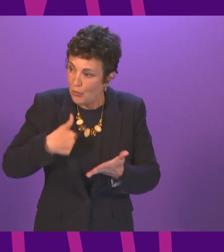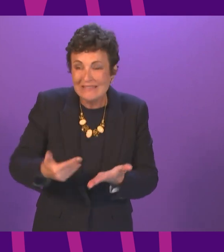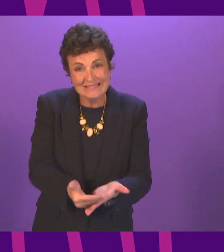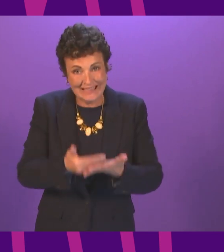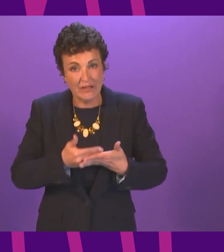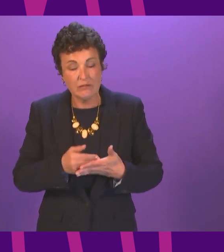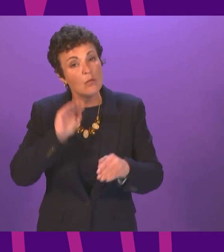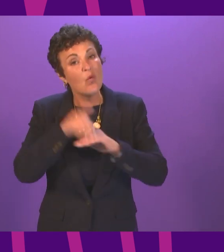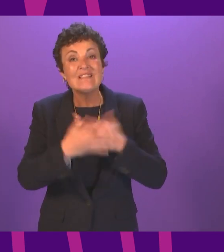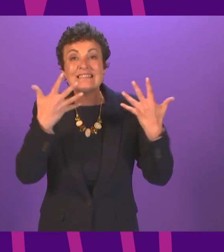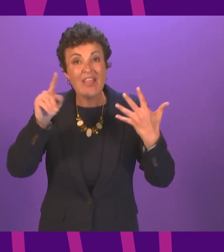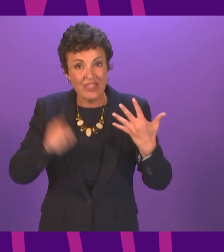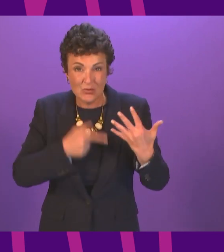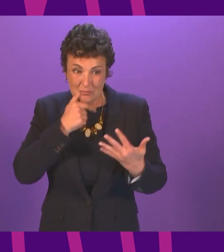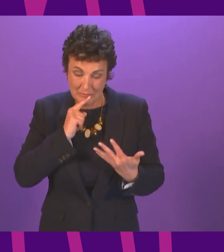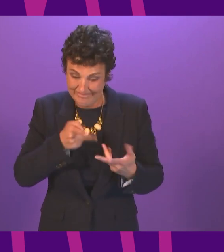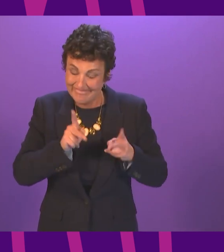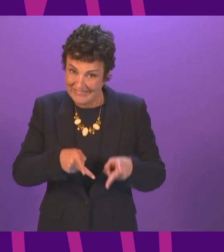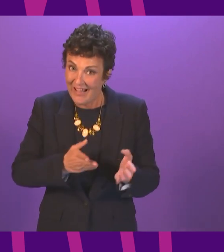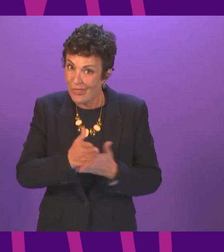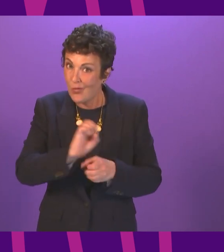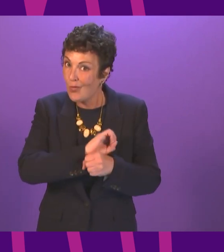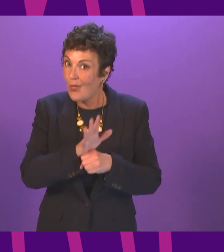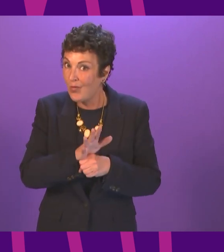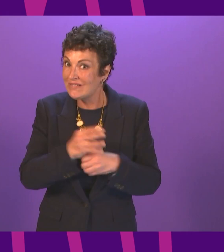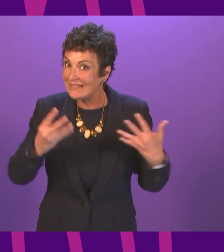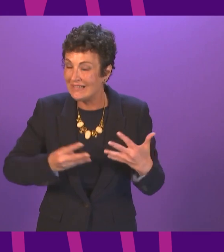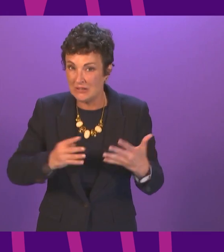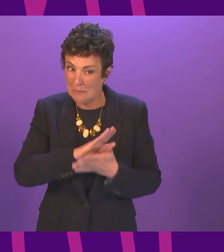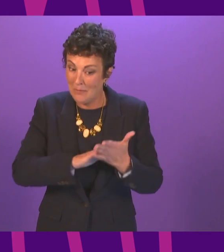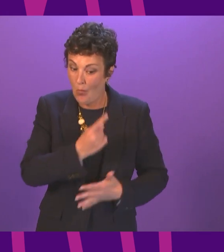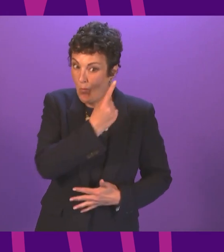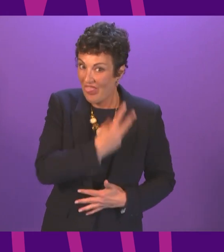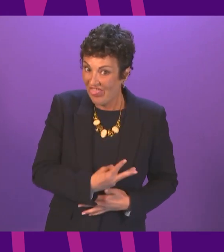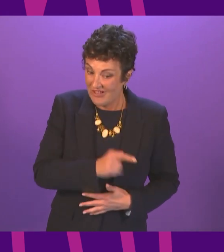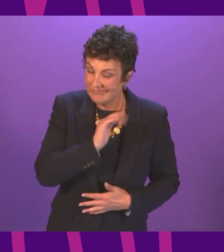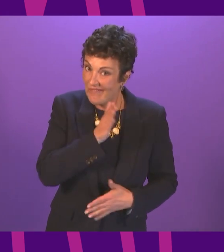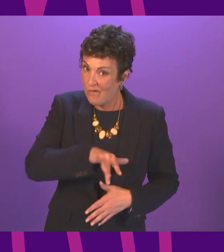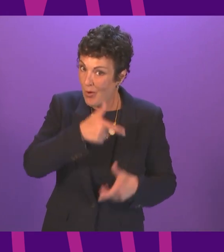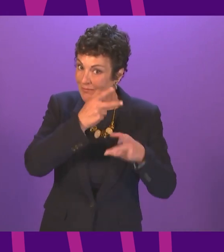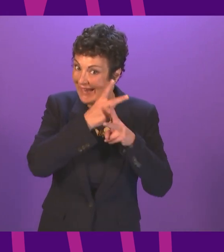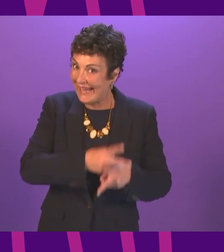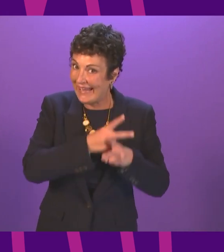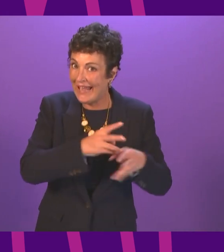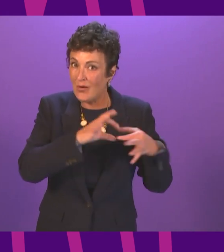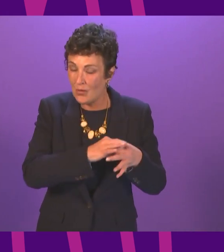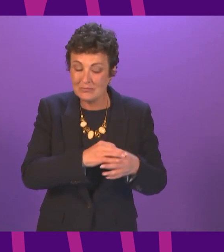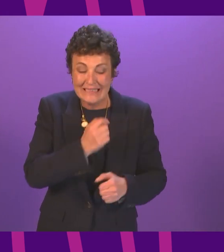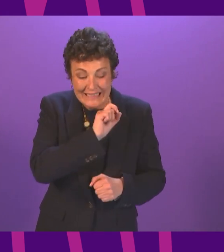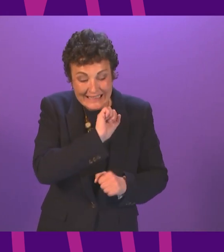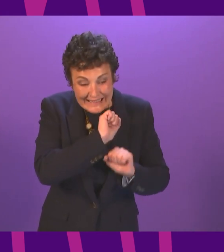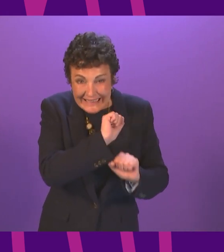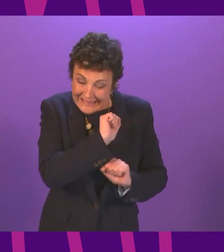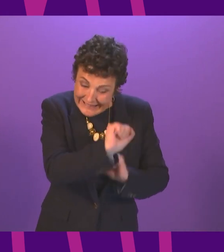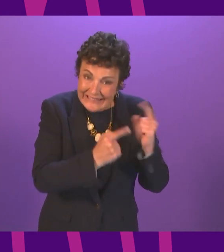people in Scotland have now died of Covid 19 well over a third of which were care home residents each loss is